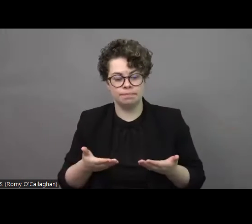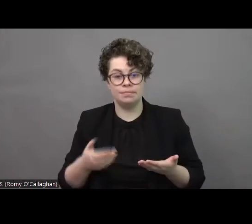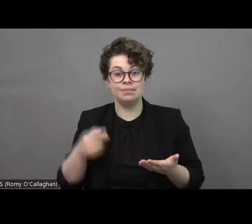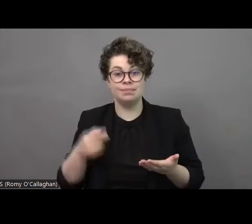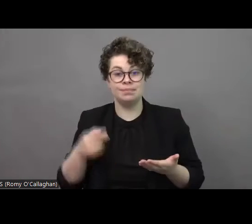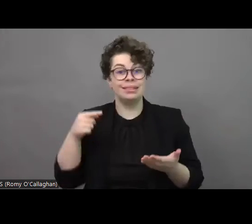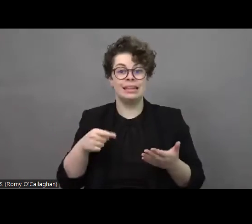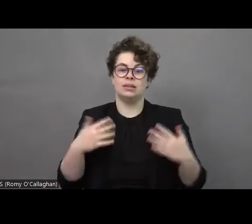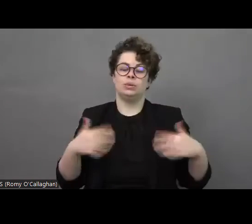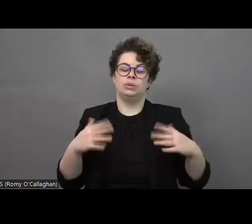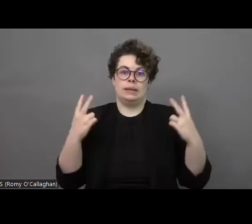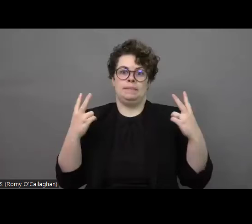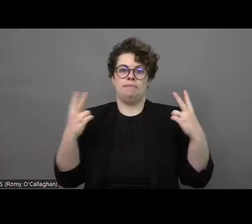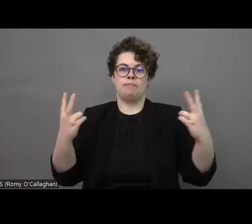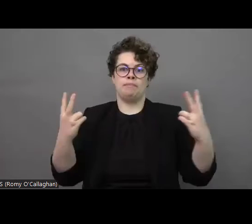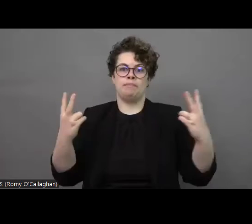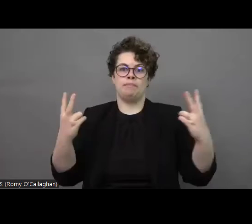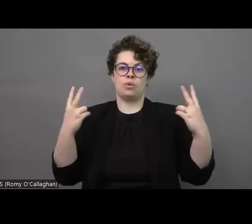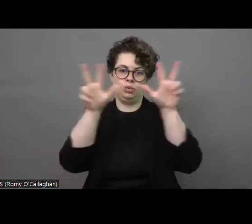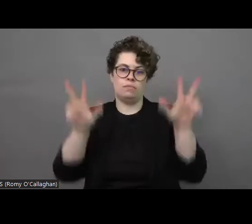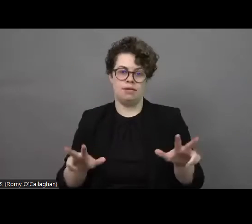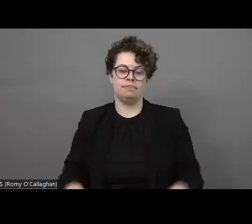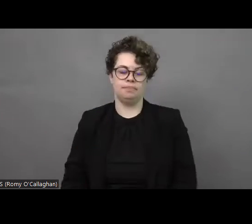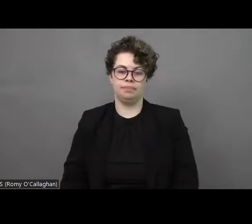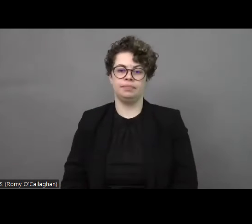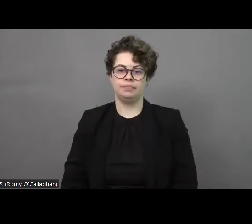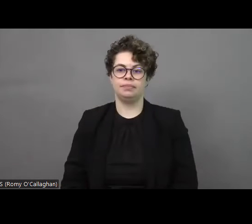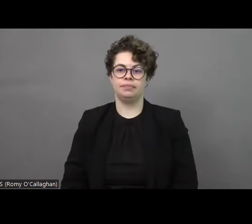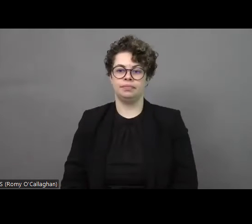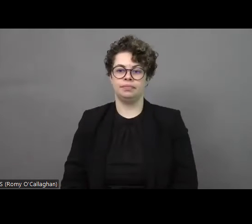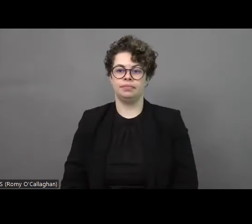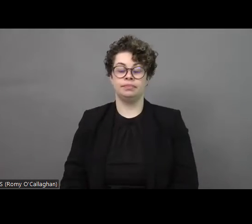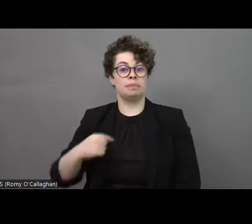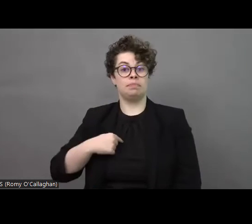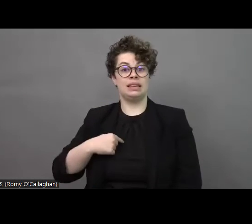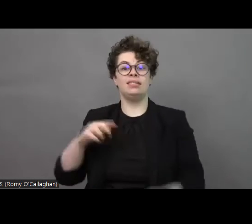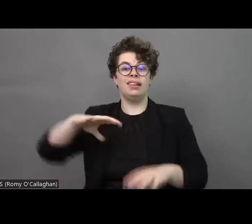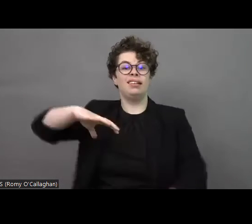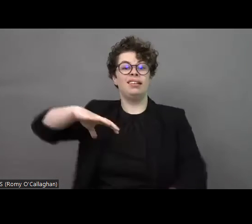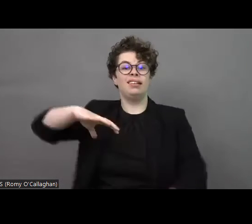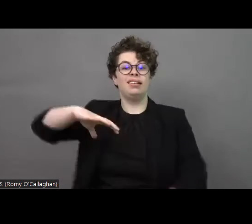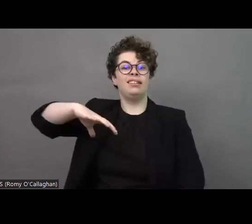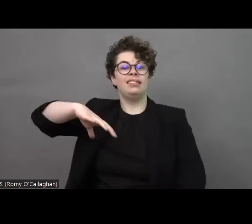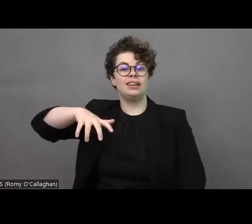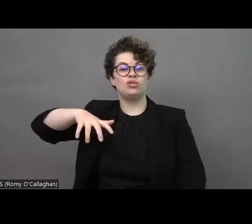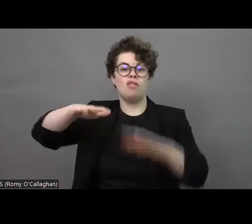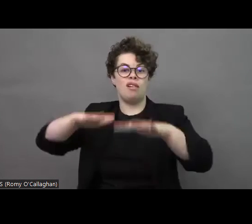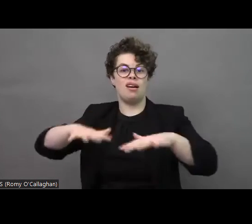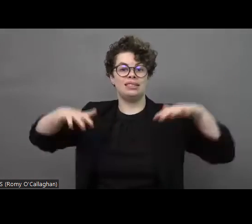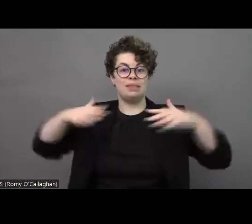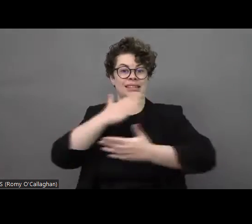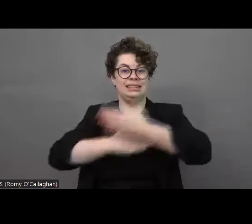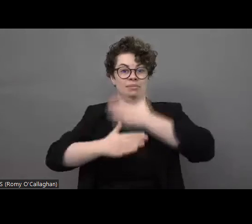meeting. First and foremost, I would like to say that I'm head of the National Assembly of Persons with Disabilities,